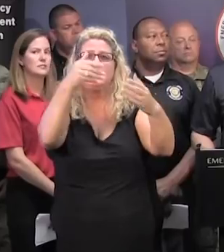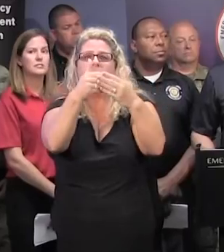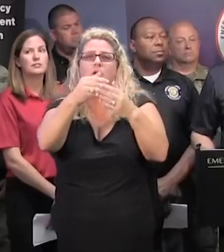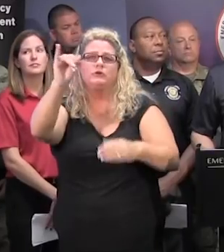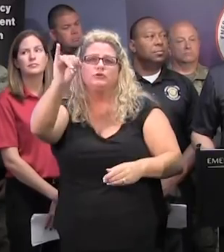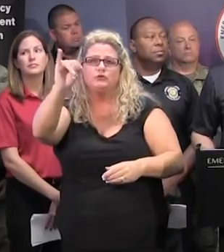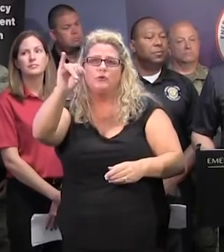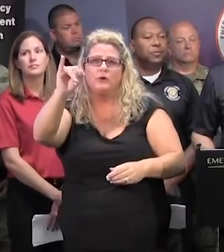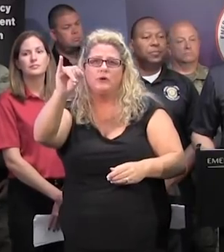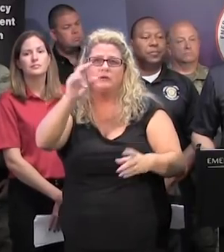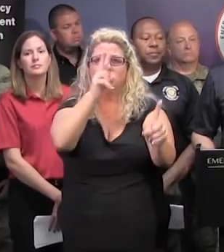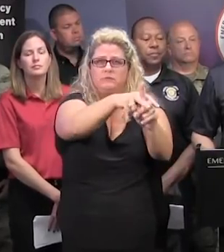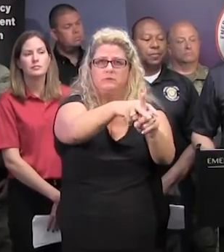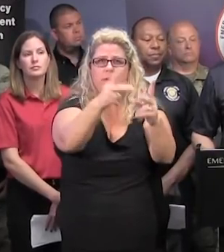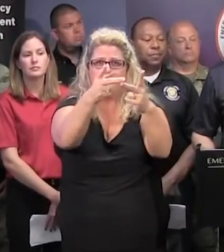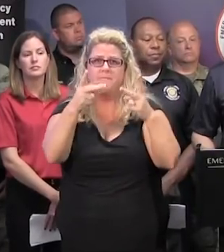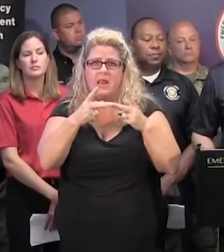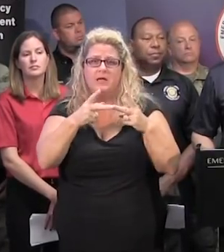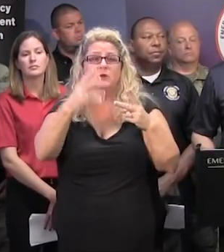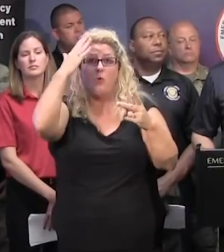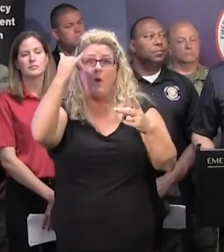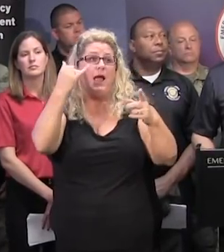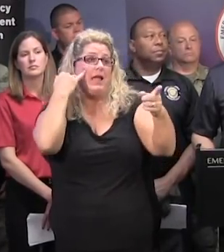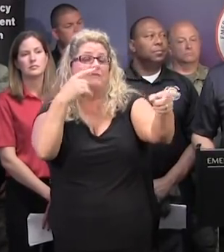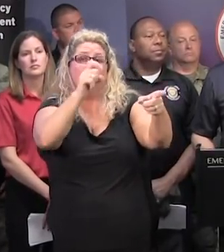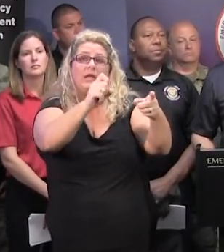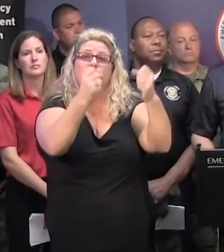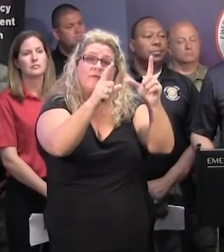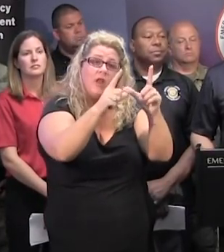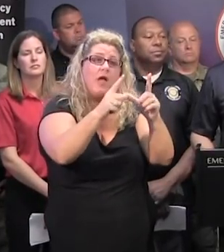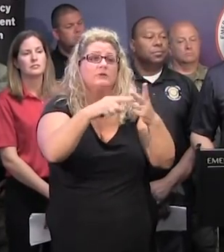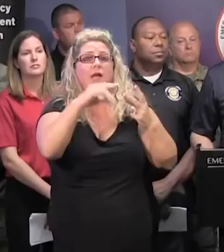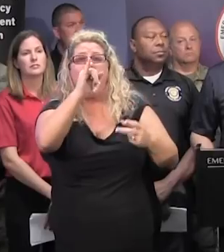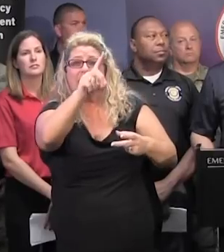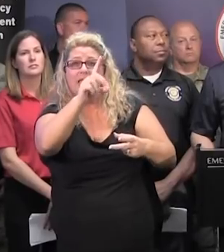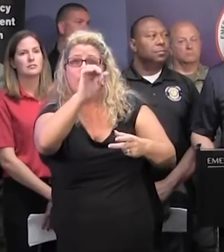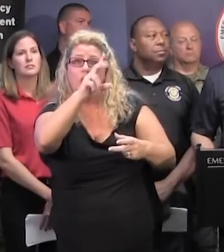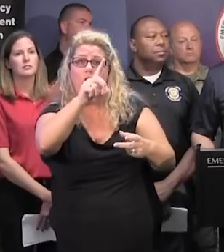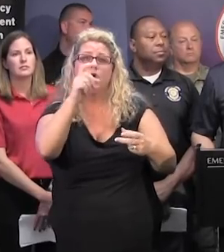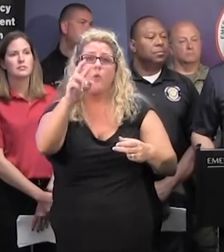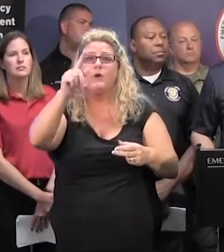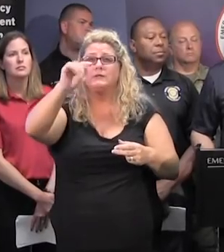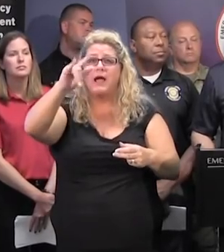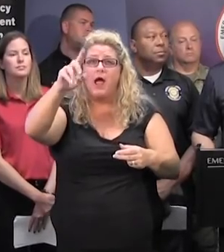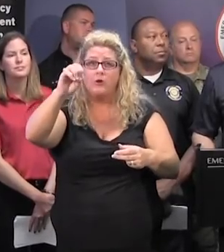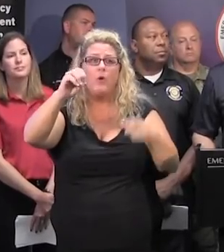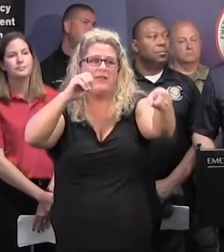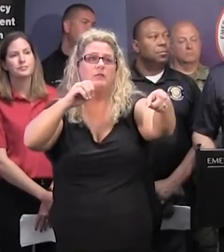claim sites so that we have capability to get citizens, their driver's licenses, ID cards, and titles for appropriate claims.